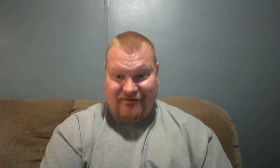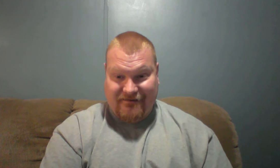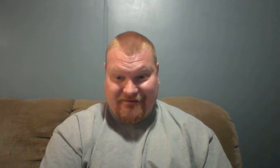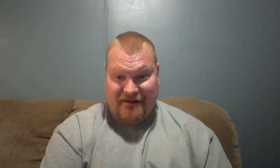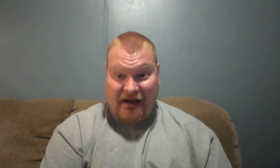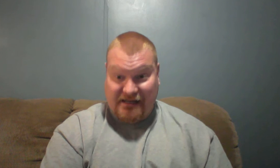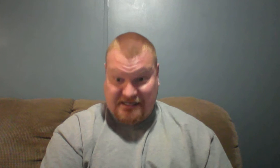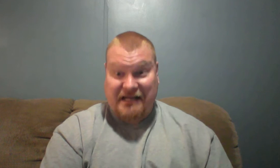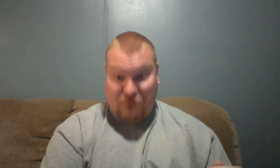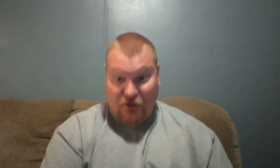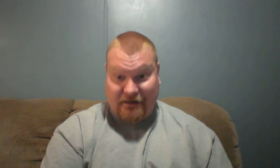and sent them running.